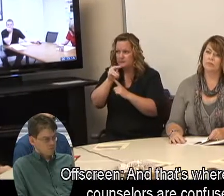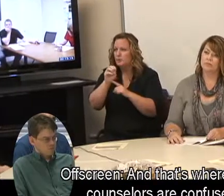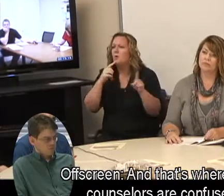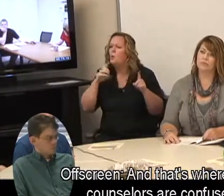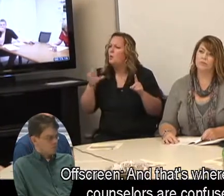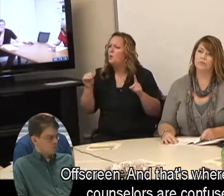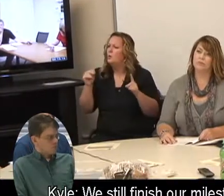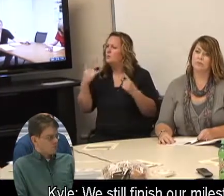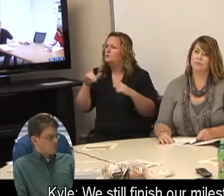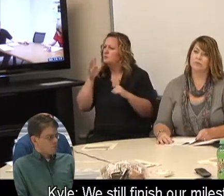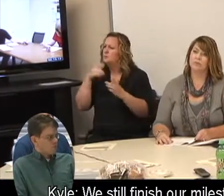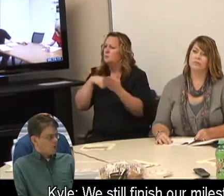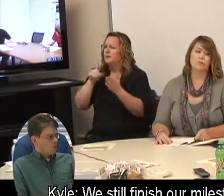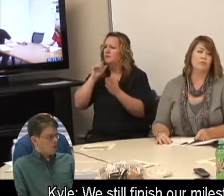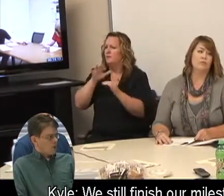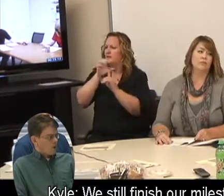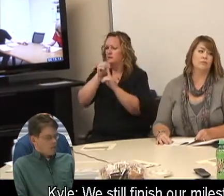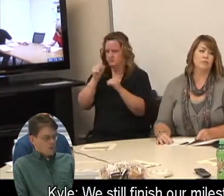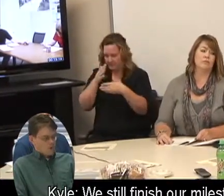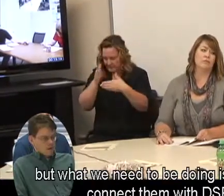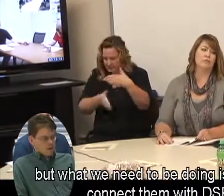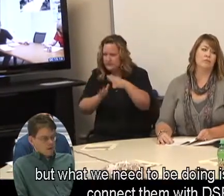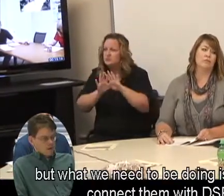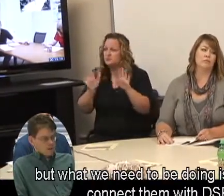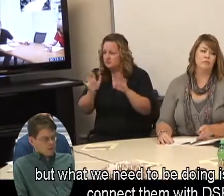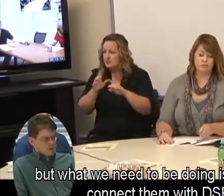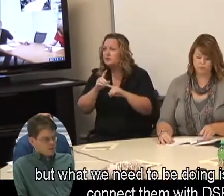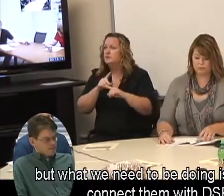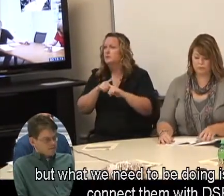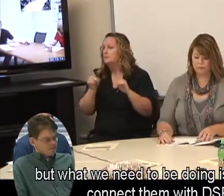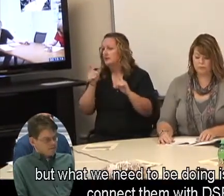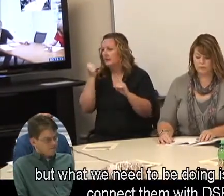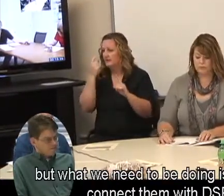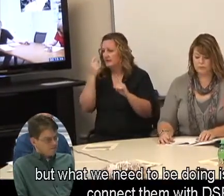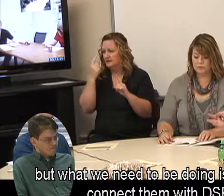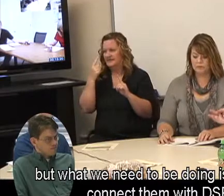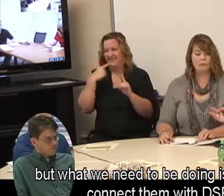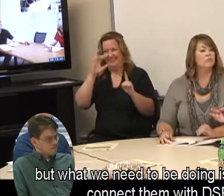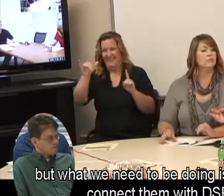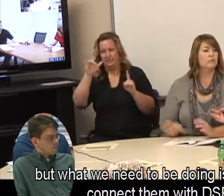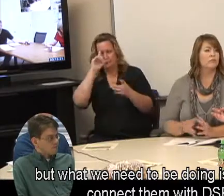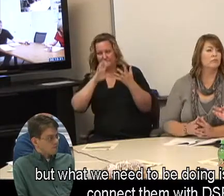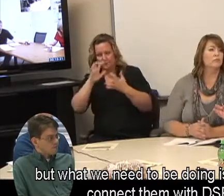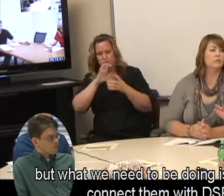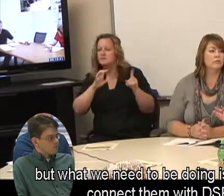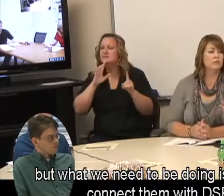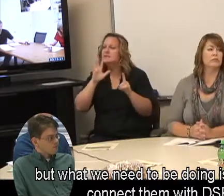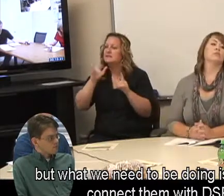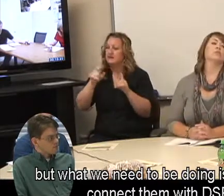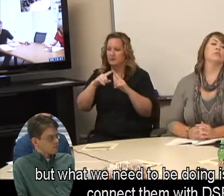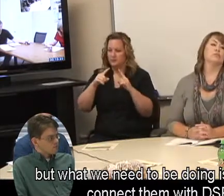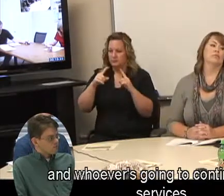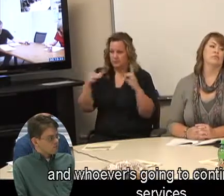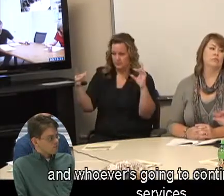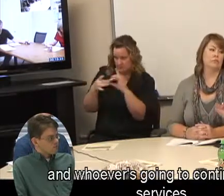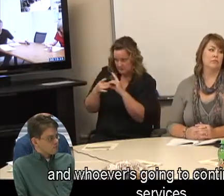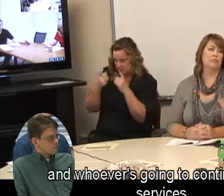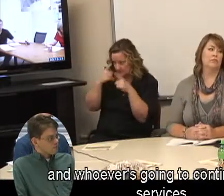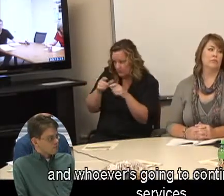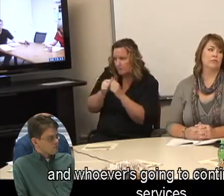counselors are confused. We still finish our milestones out, but what we need to be doing is working to connect them with DSPD and